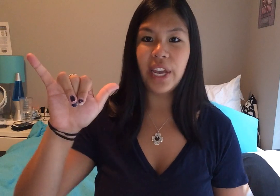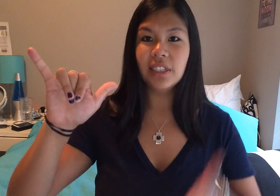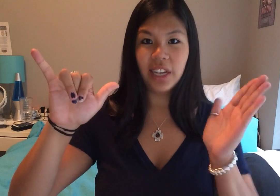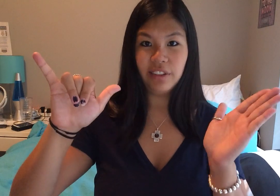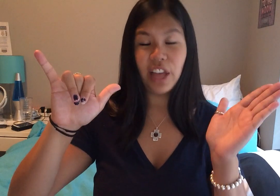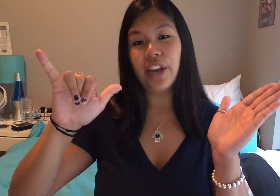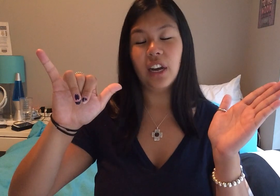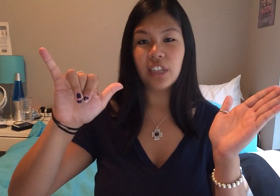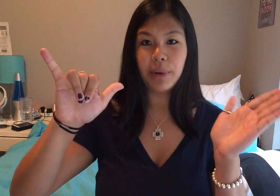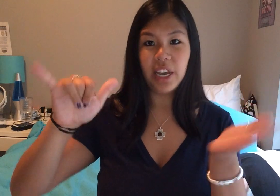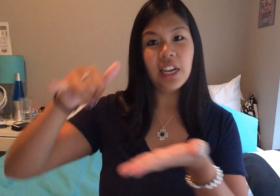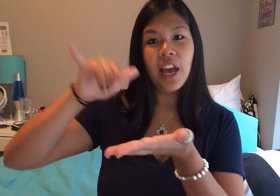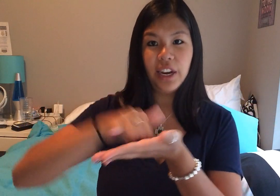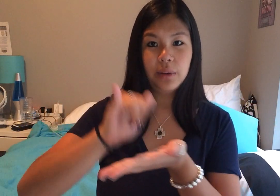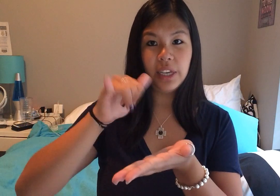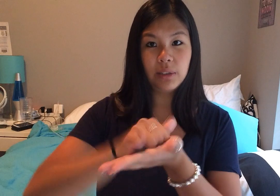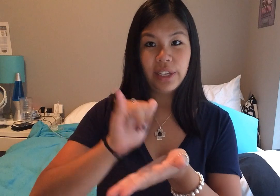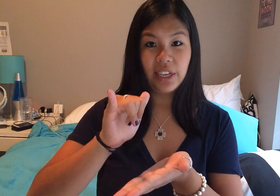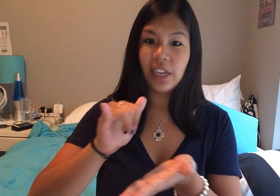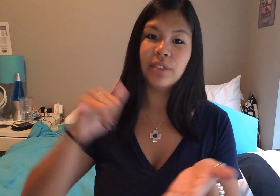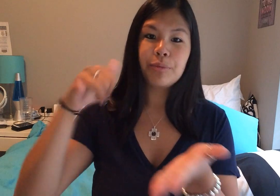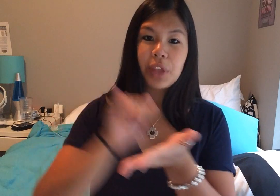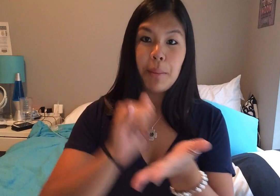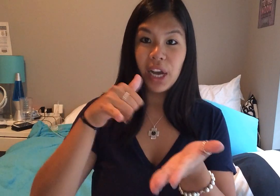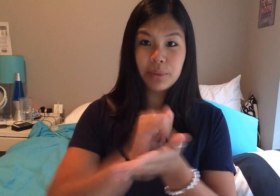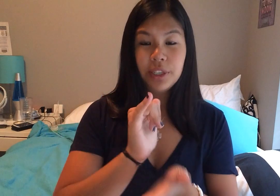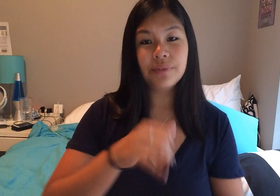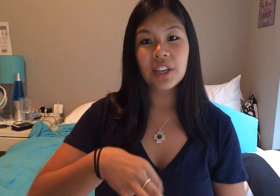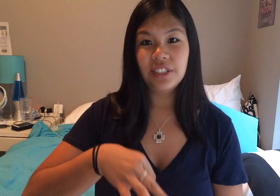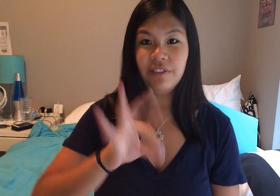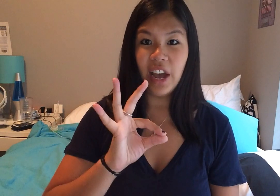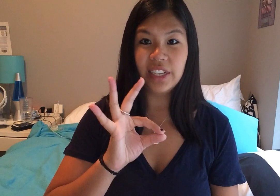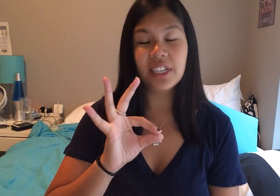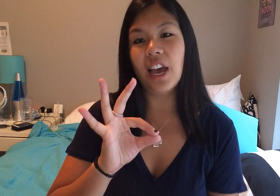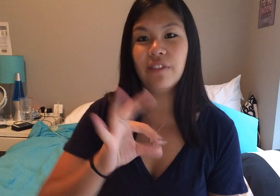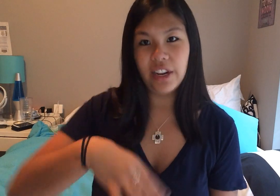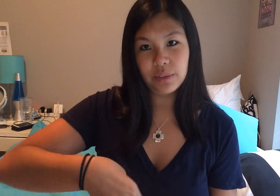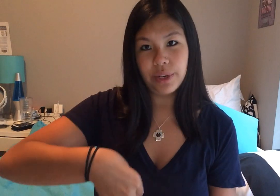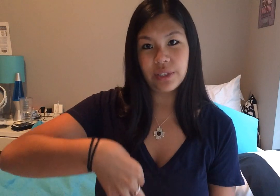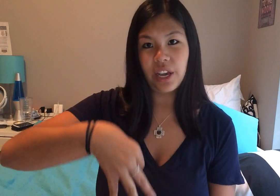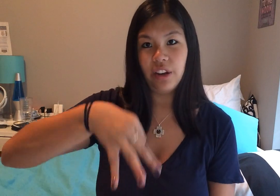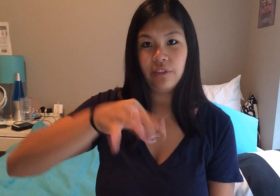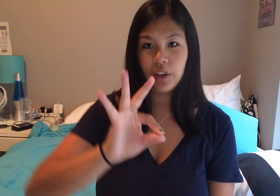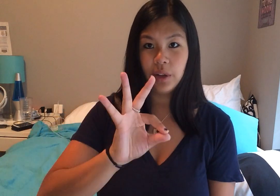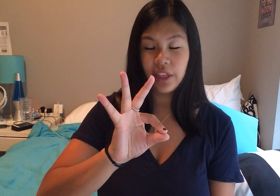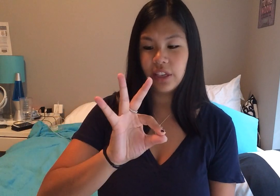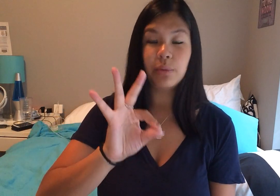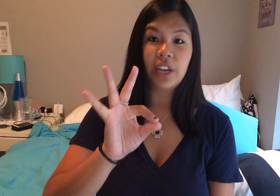-hand and a flat, non-dominant hand, and it goes down twice like this, impossible to find, and find is where you just kind of go like this with